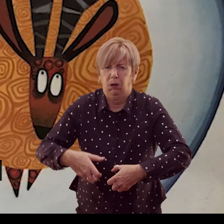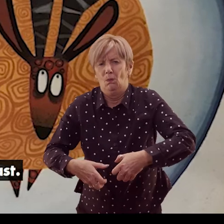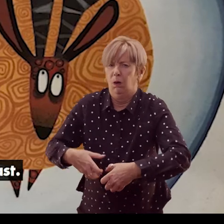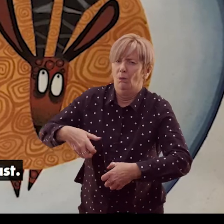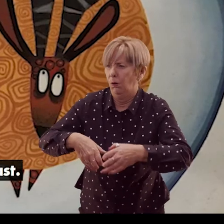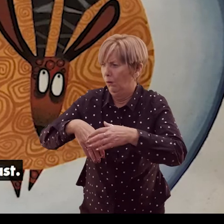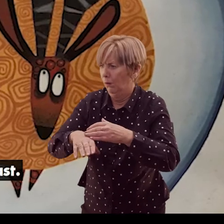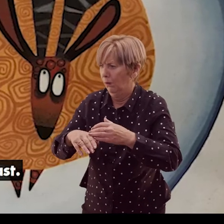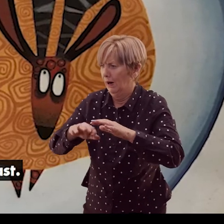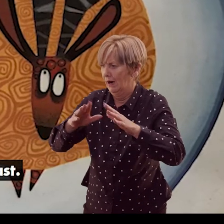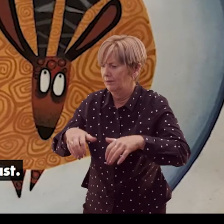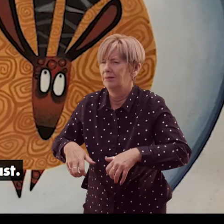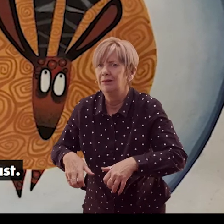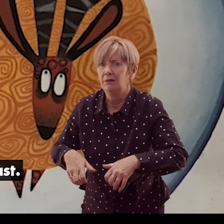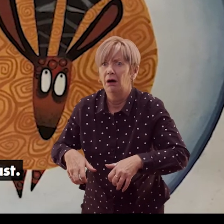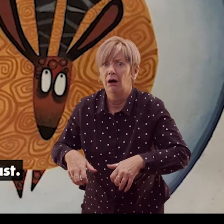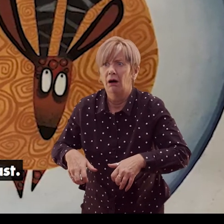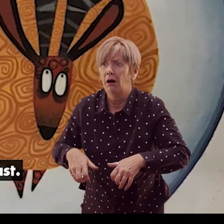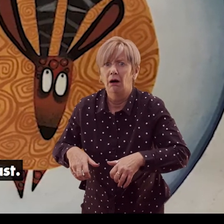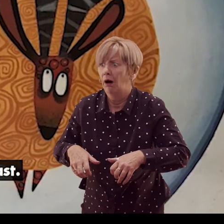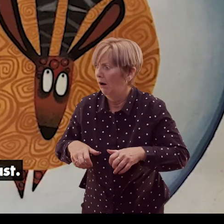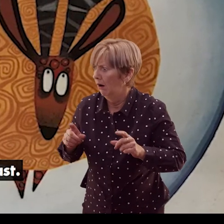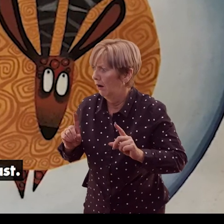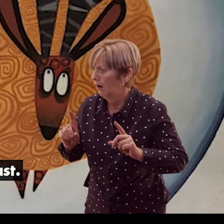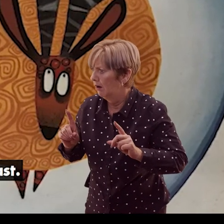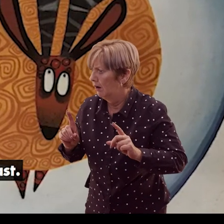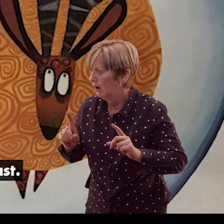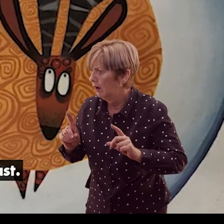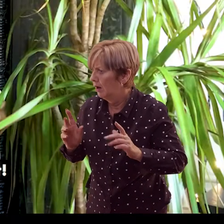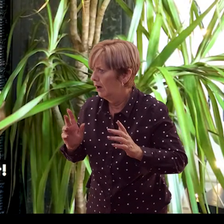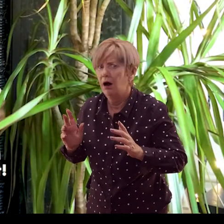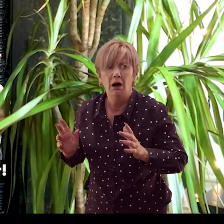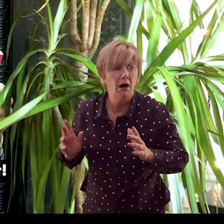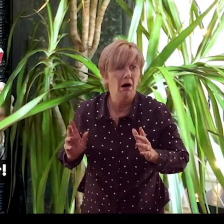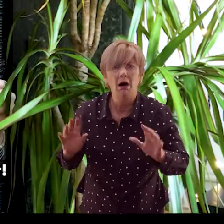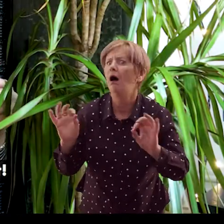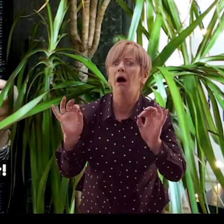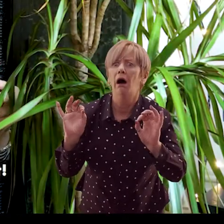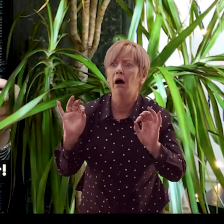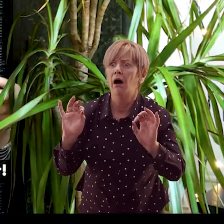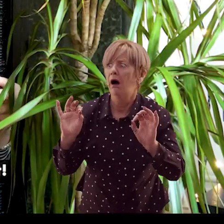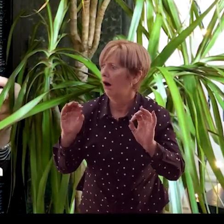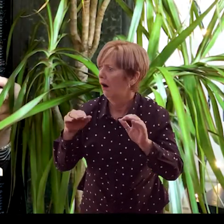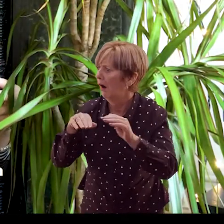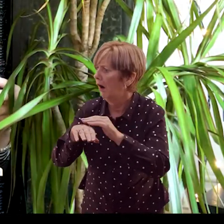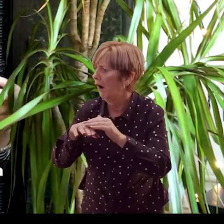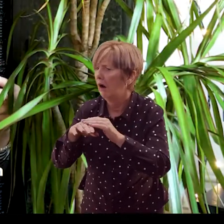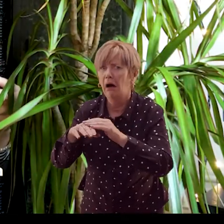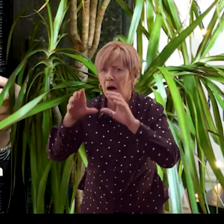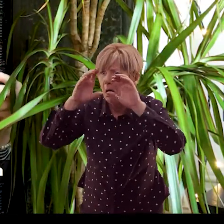Then he stopped. Aghast, there was nothing left. No horns, no